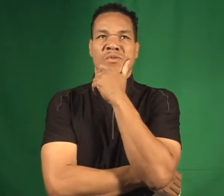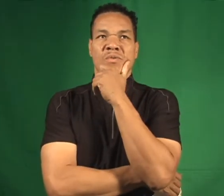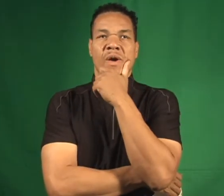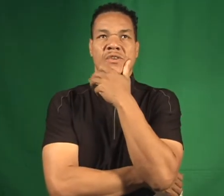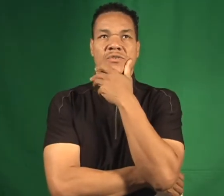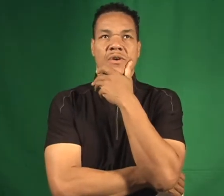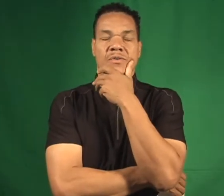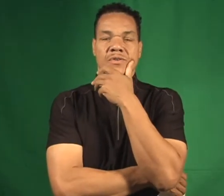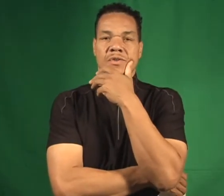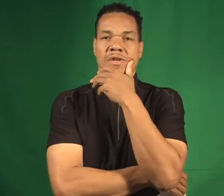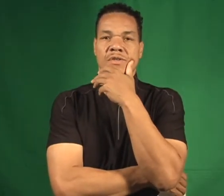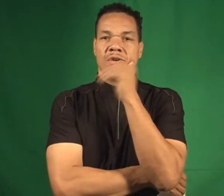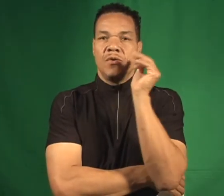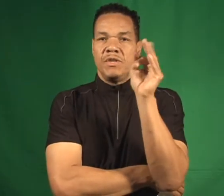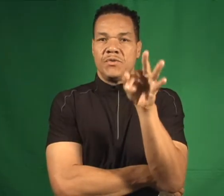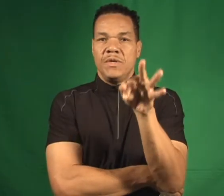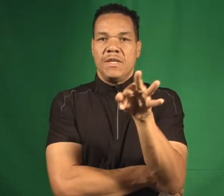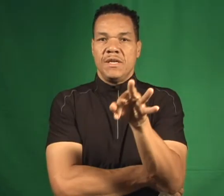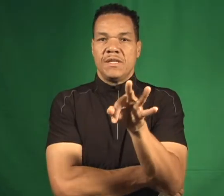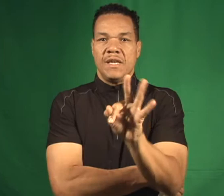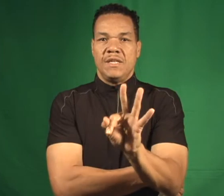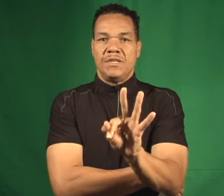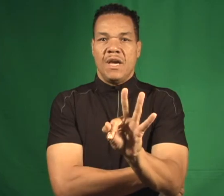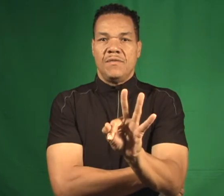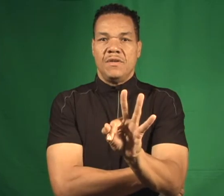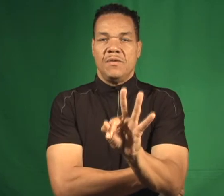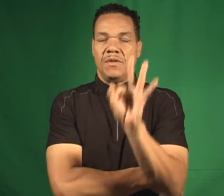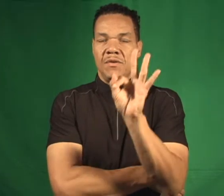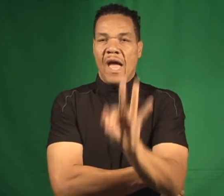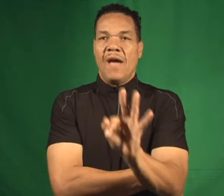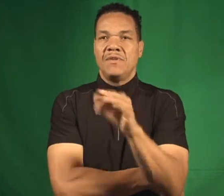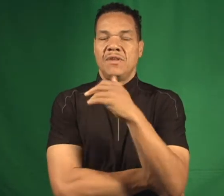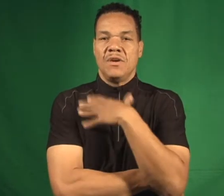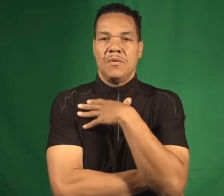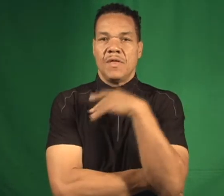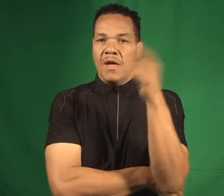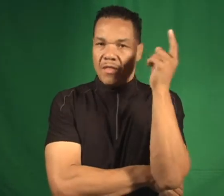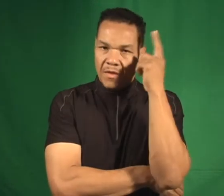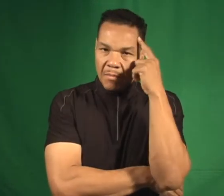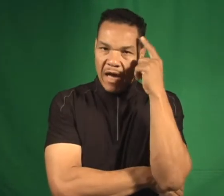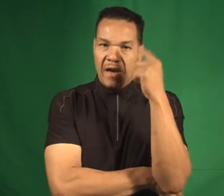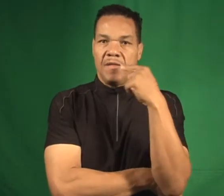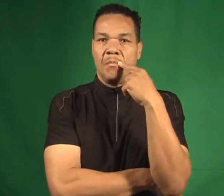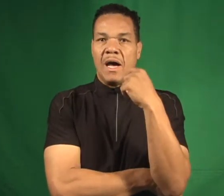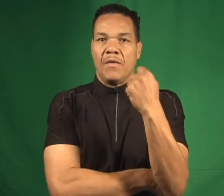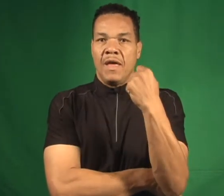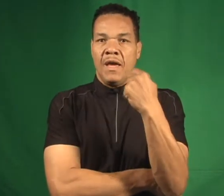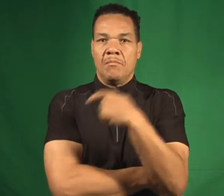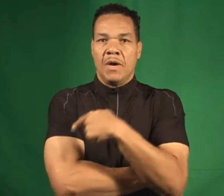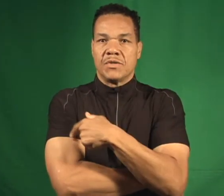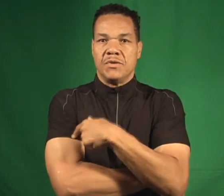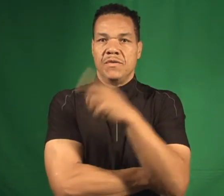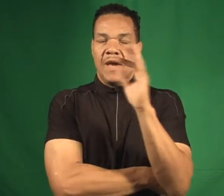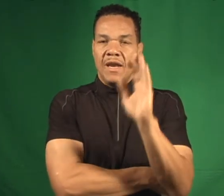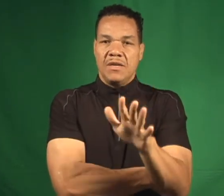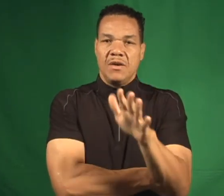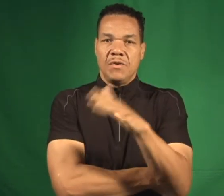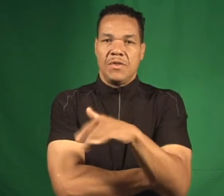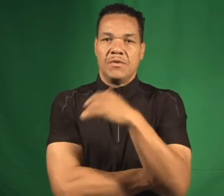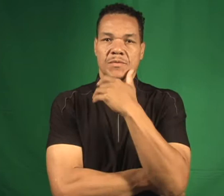through weight struggles. You know, there's always three things that I teach you have to deal with. You have to deal with the mind, the mouth, and muscle. You've got to deal with those